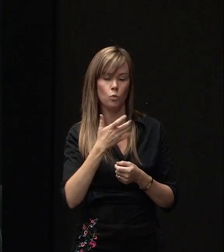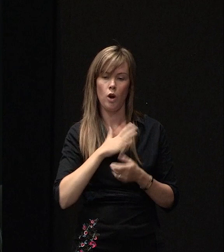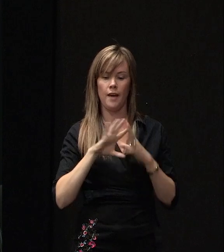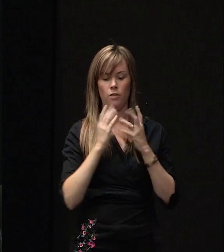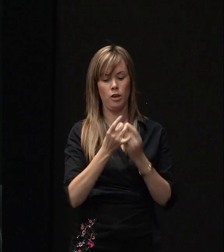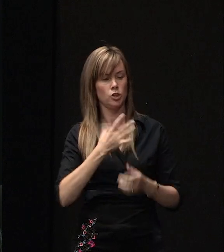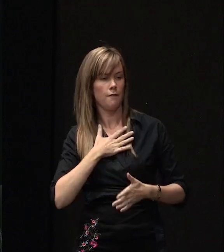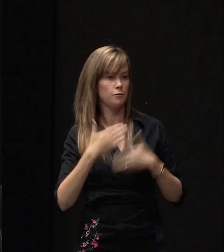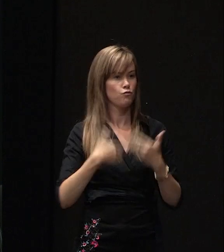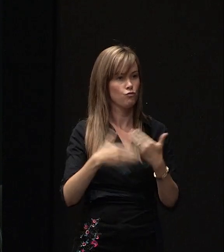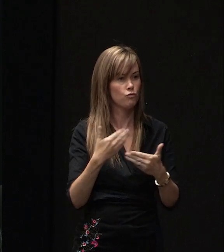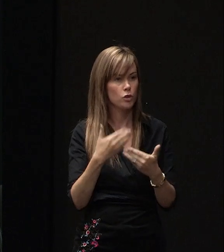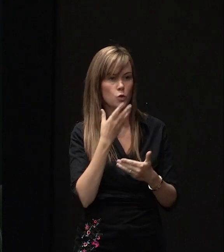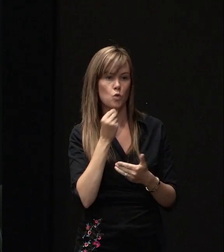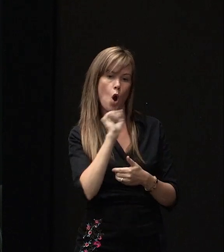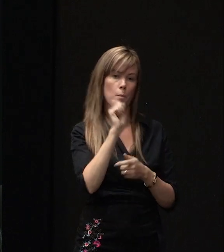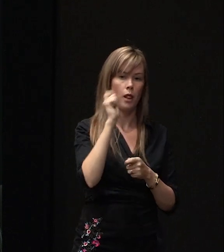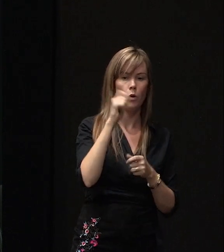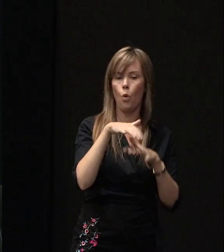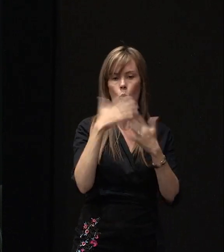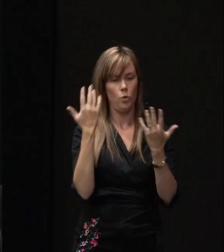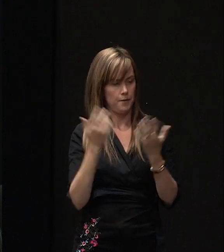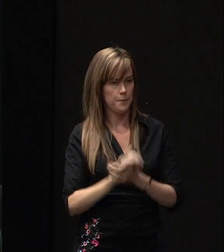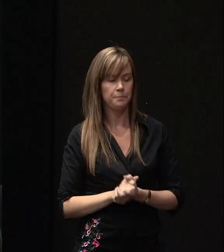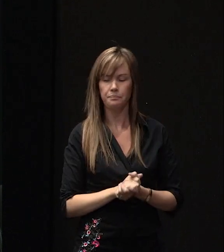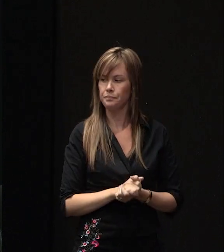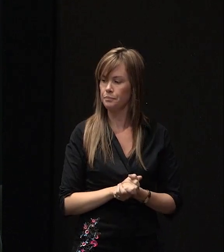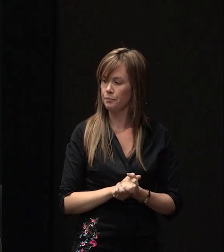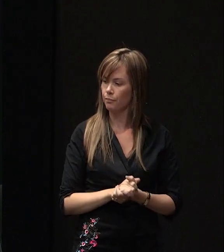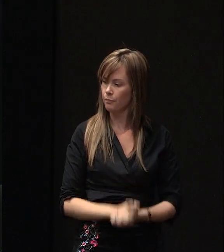yourself, using your own builder or however you wanted to go about that.